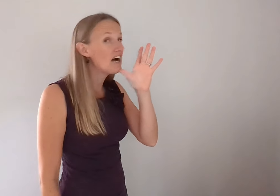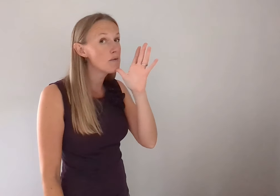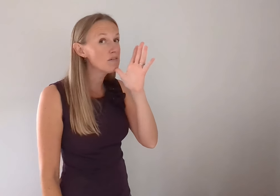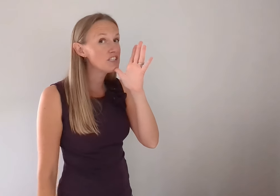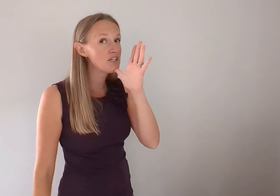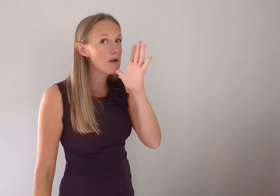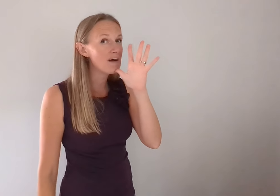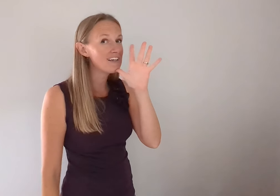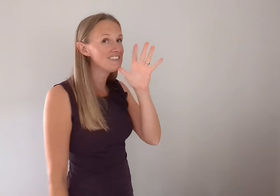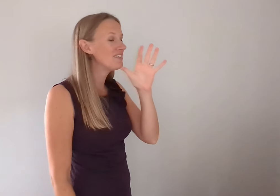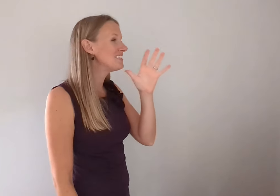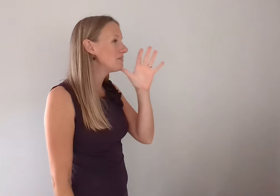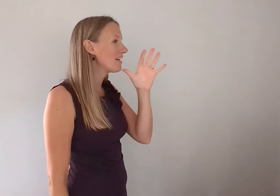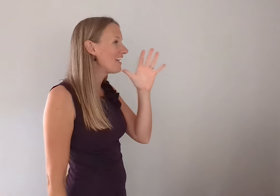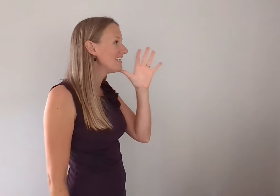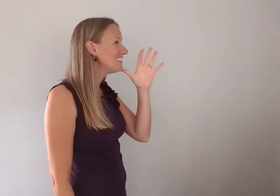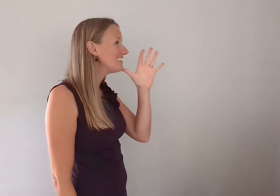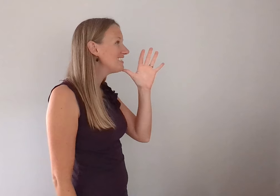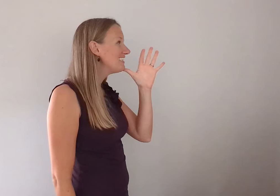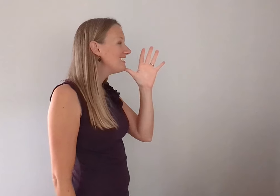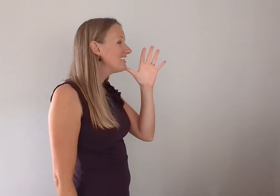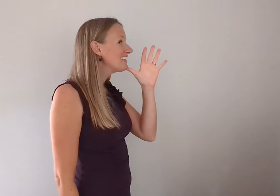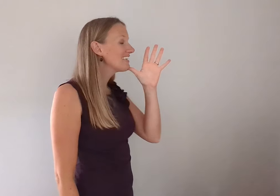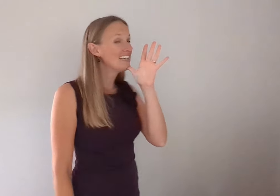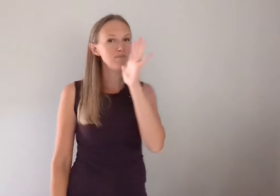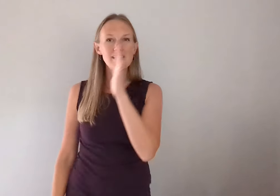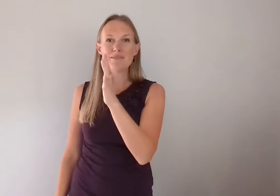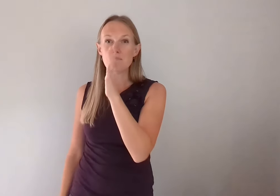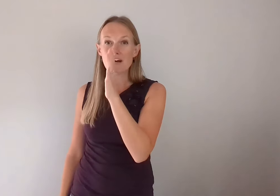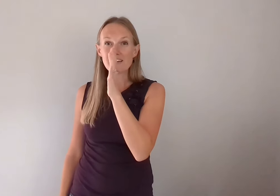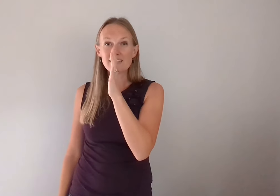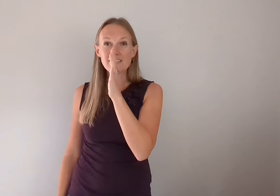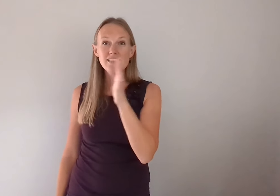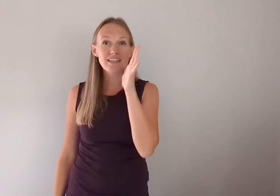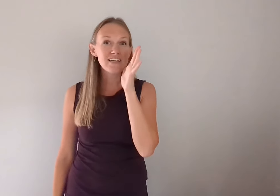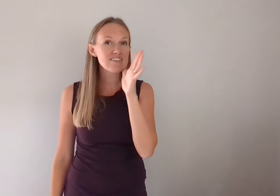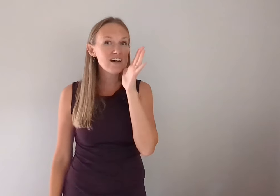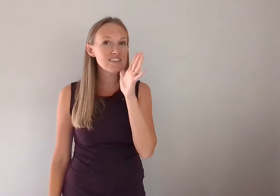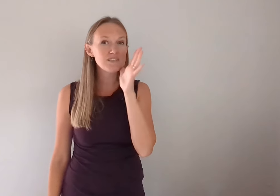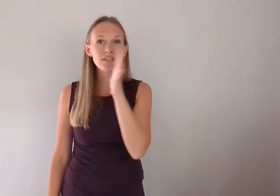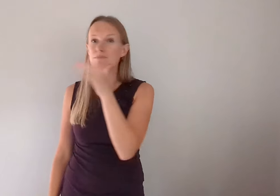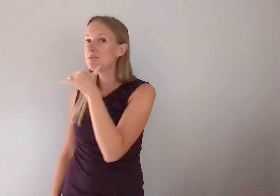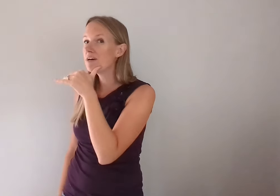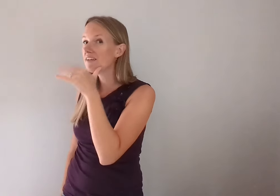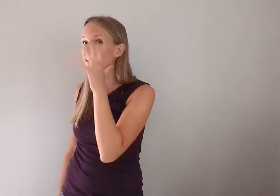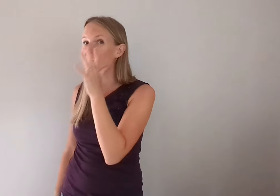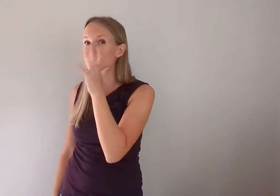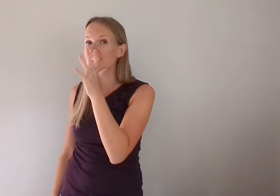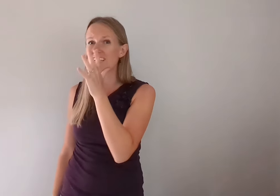I'm only turning my body so you can see my hand. Okay, but mother. Okay, also sometimes see mother kind of off to the